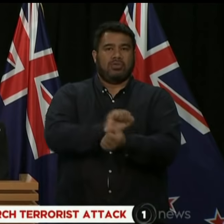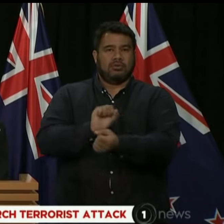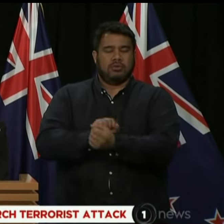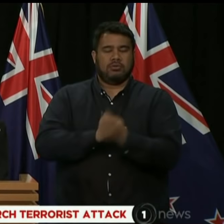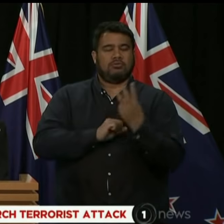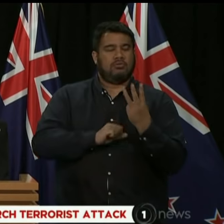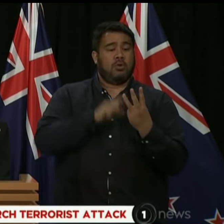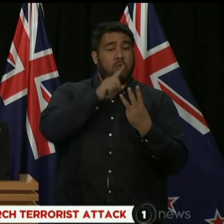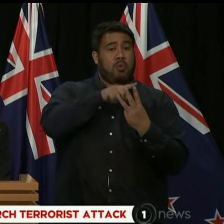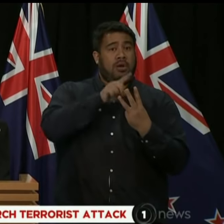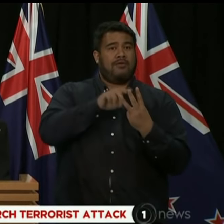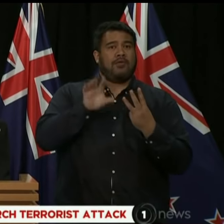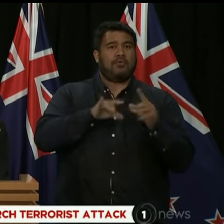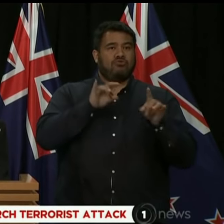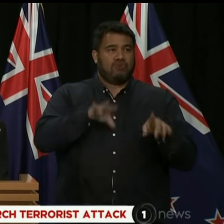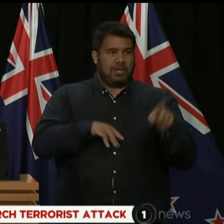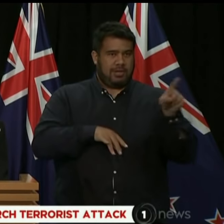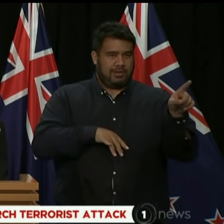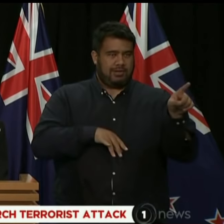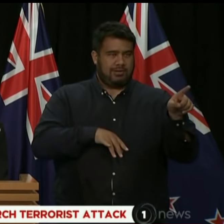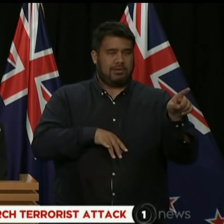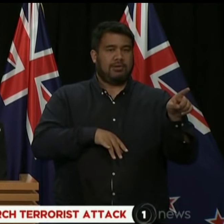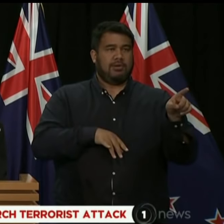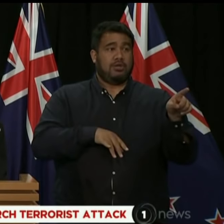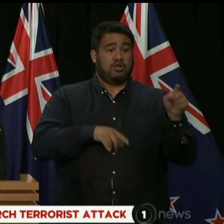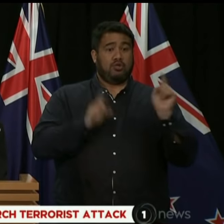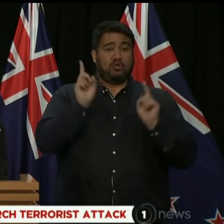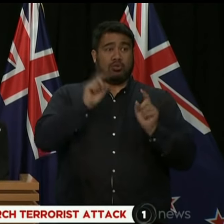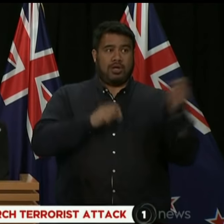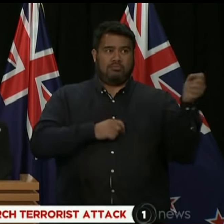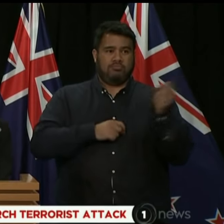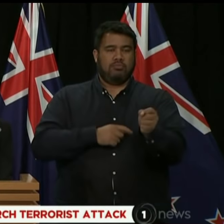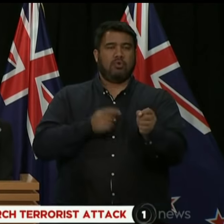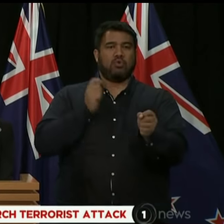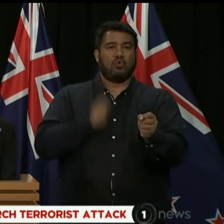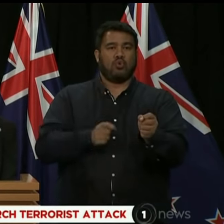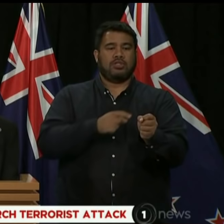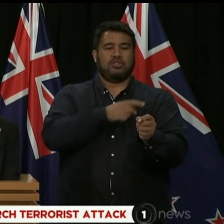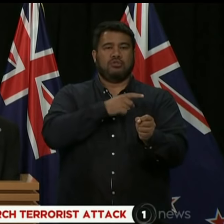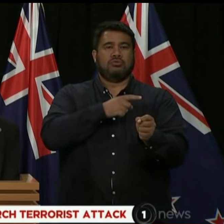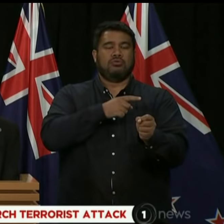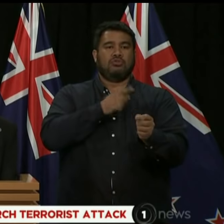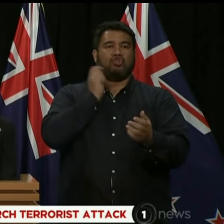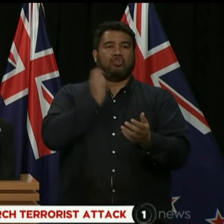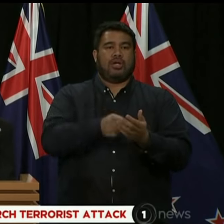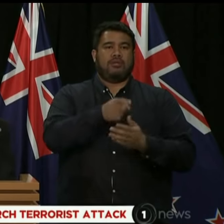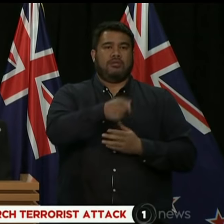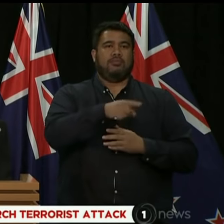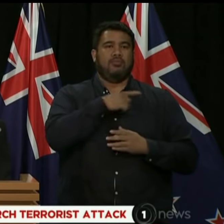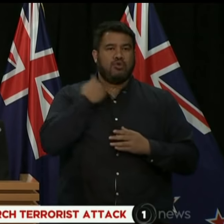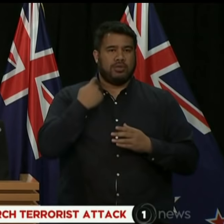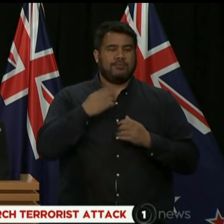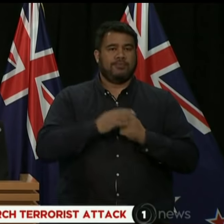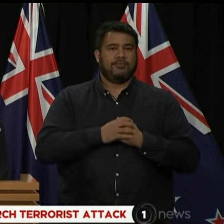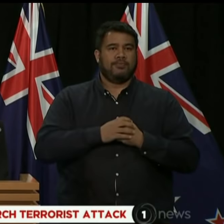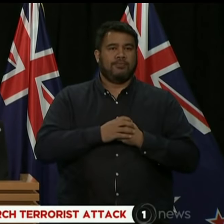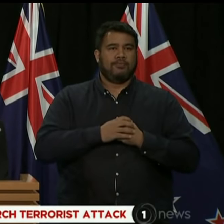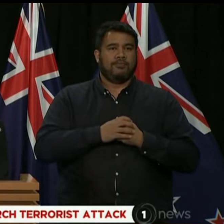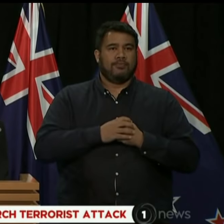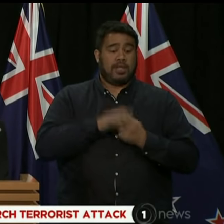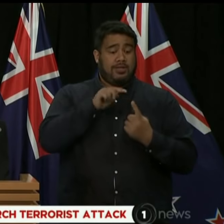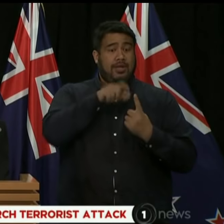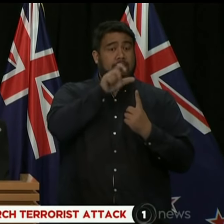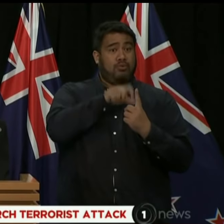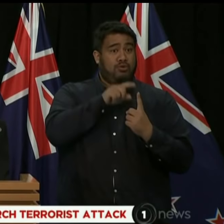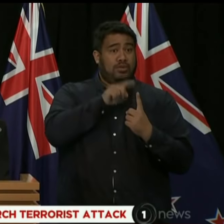citizen will appear in court today, charged with murder. This individual has travelled